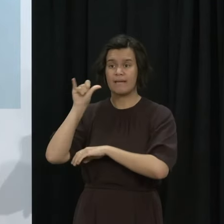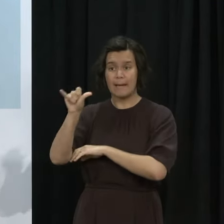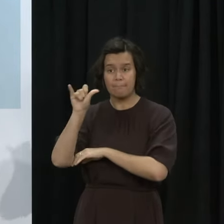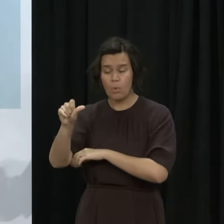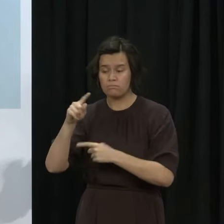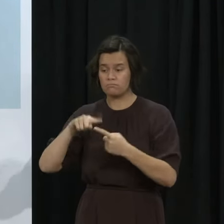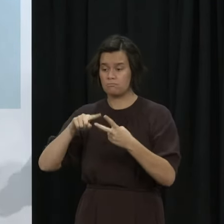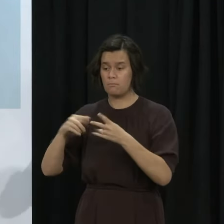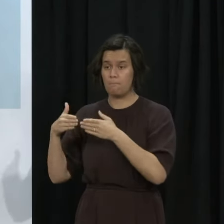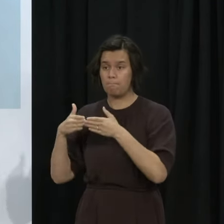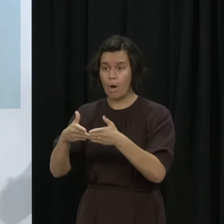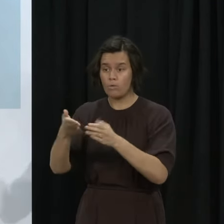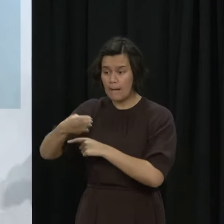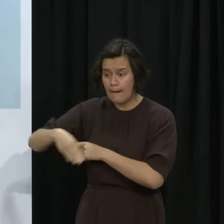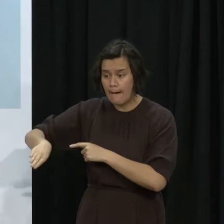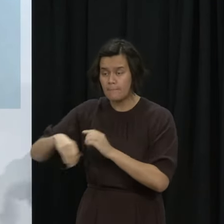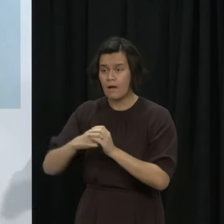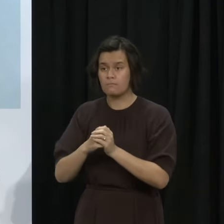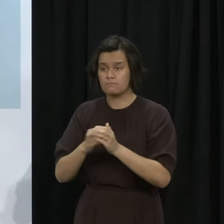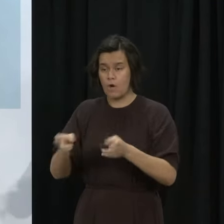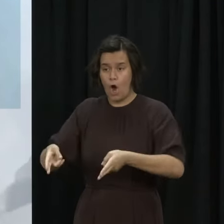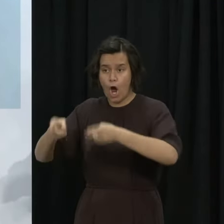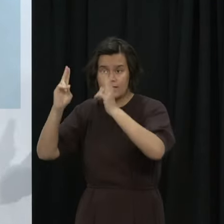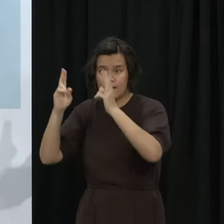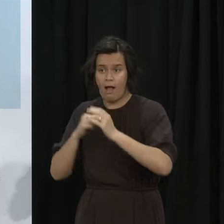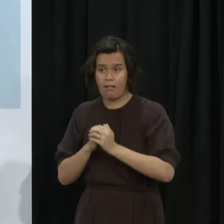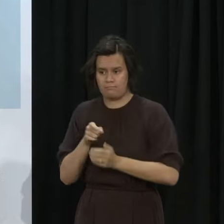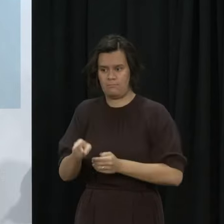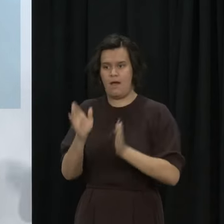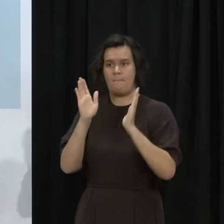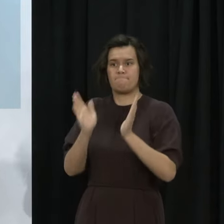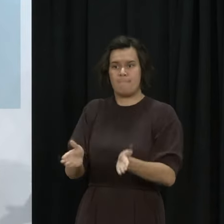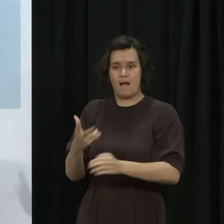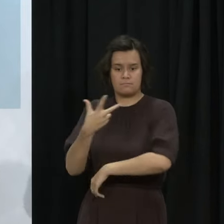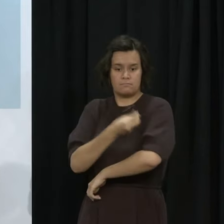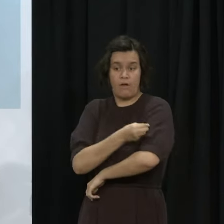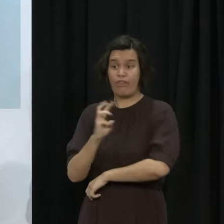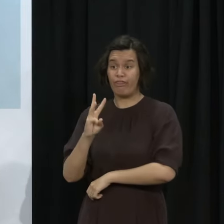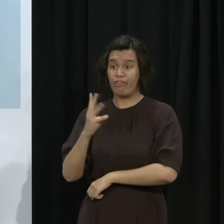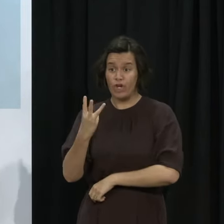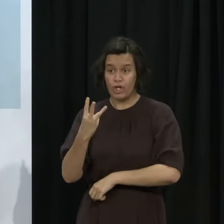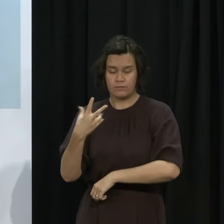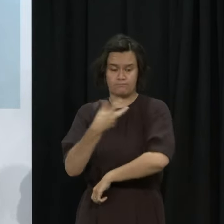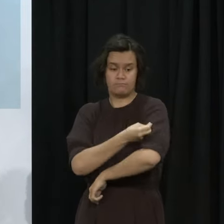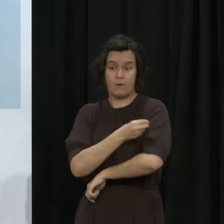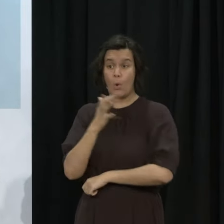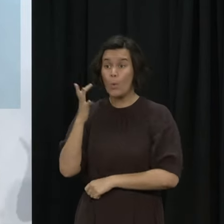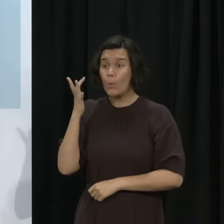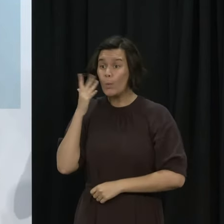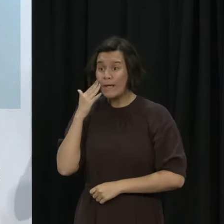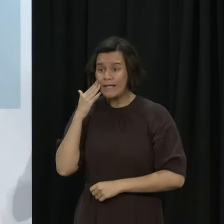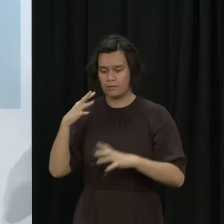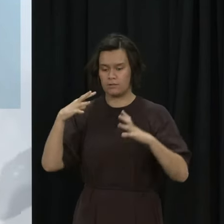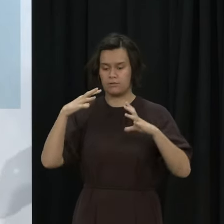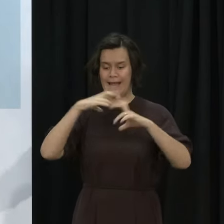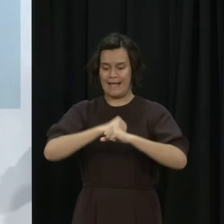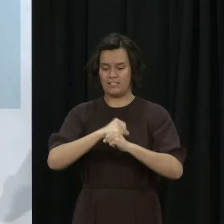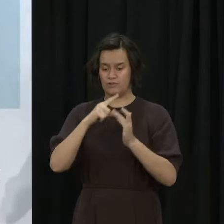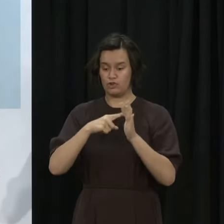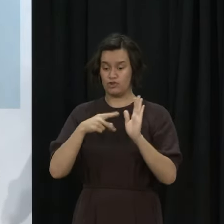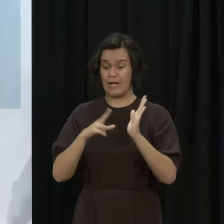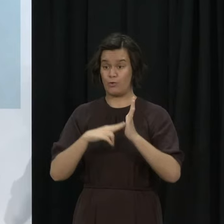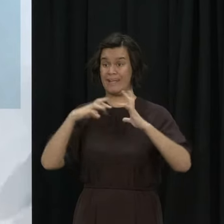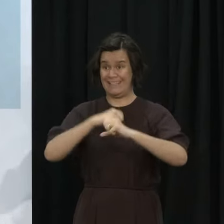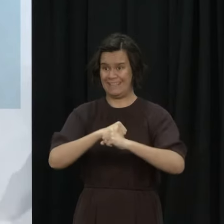boosters by the end of January or not later than six months after their second dose for those who have only recently been fully